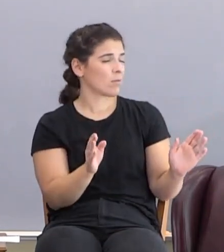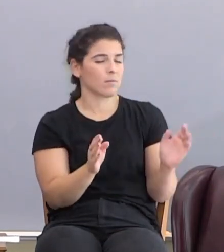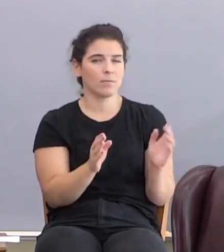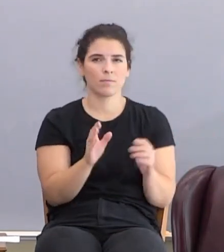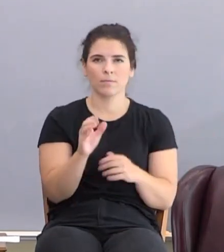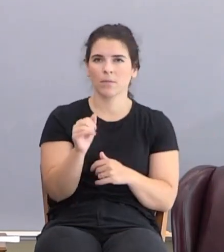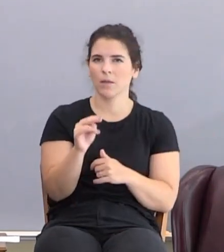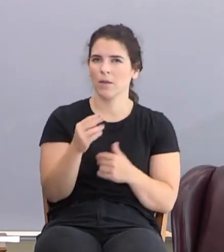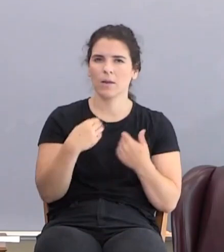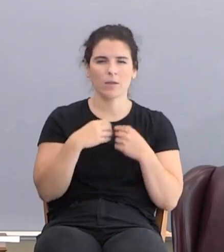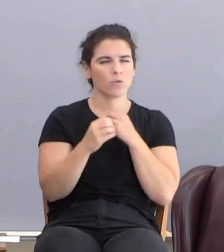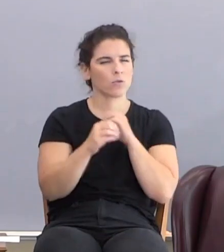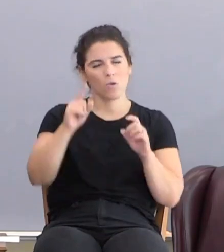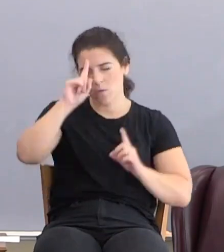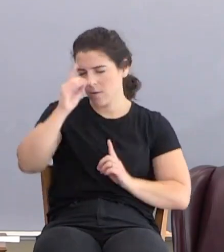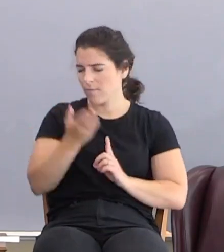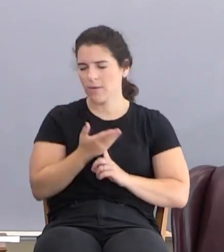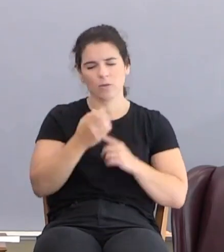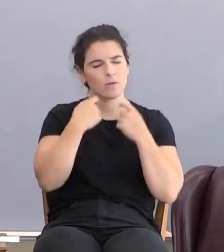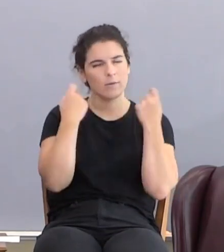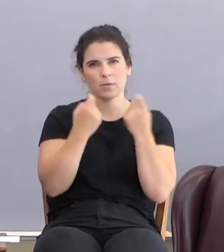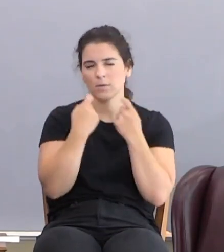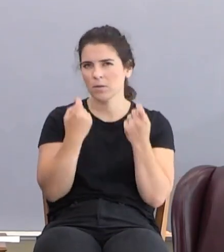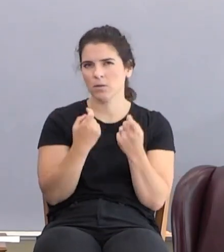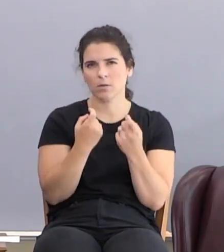Cain has no conviction of sin.